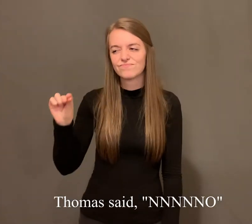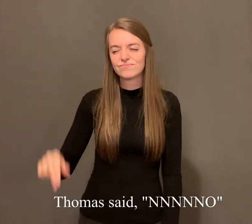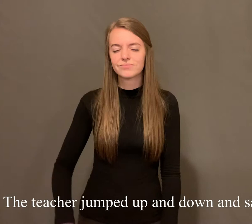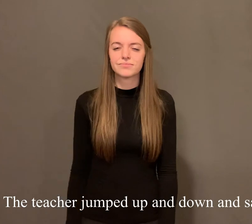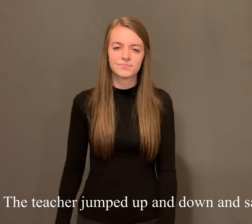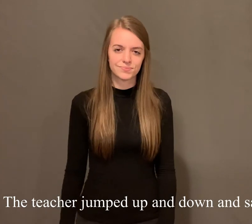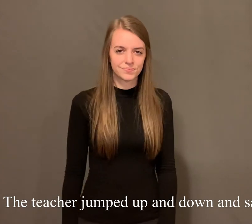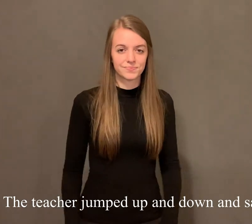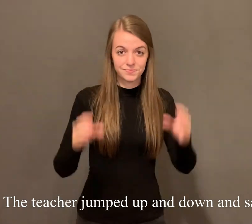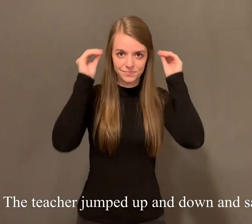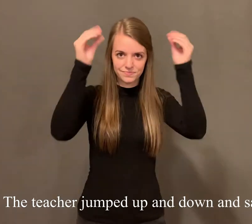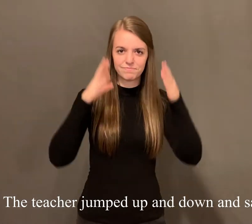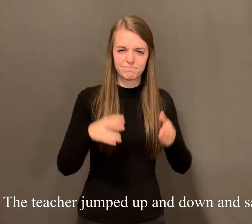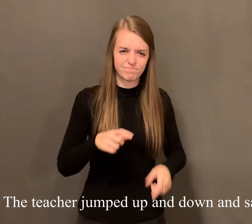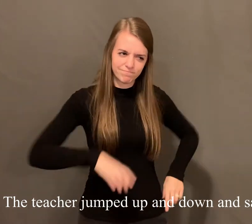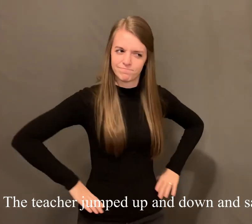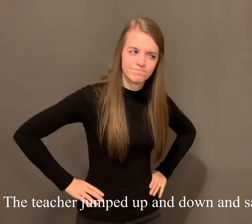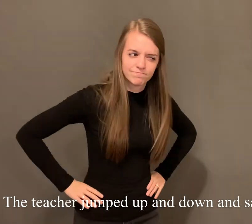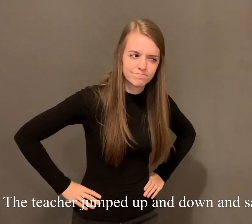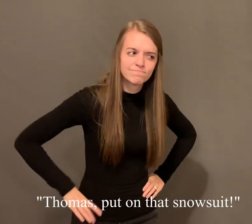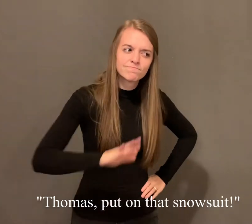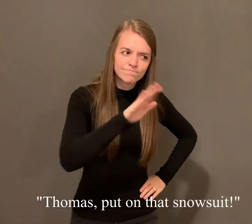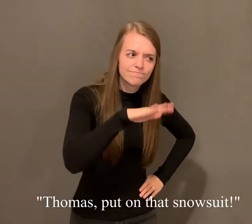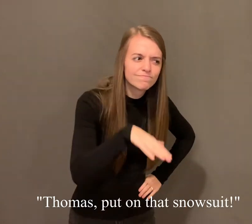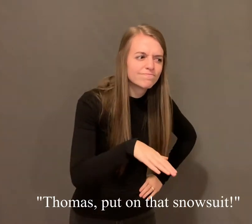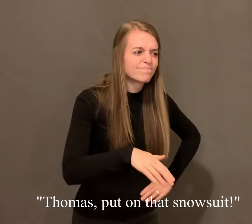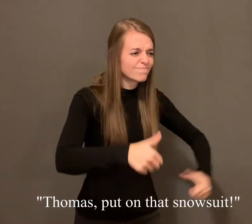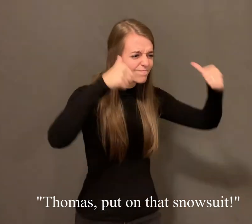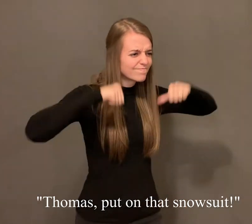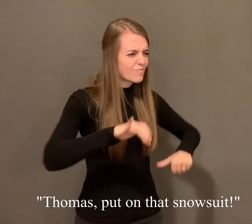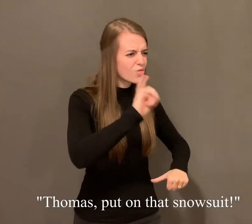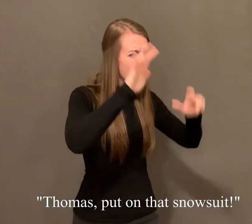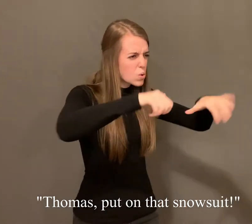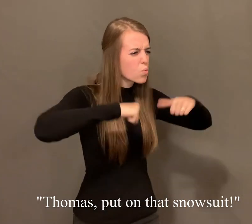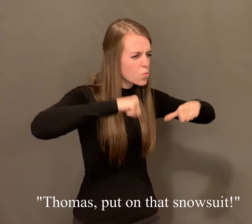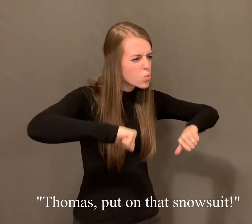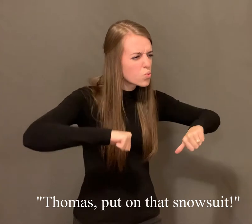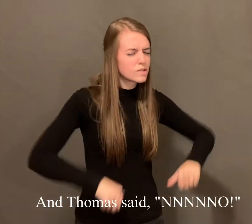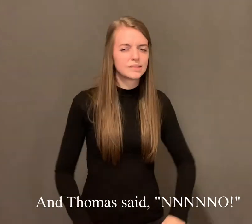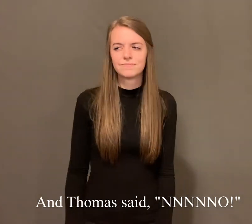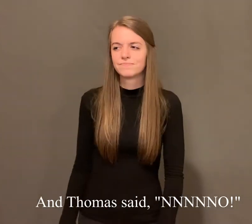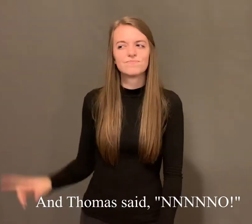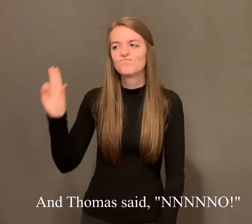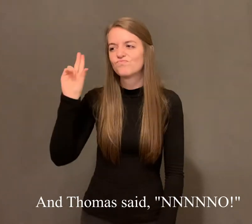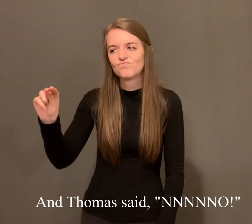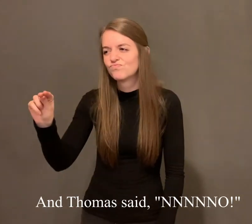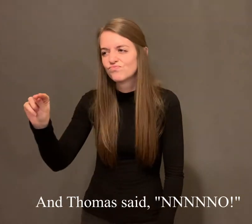the teacher jumped up and down and said thomas put on that snowsuit and thomas said no